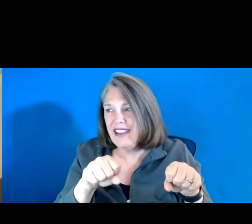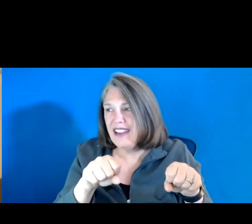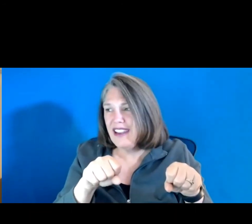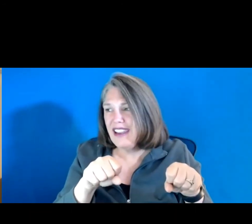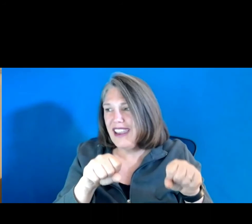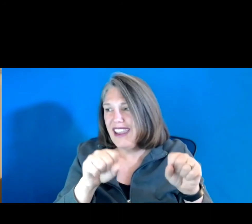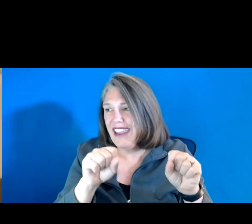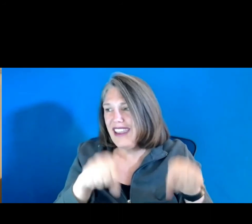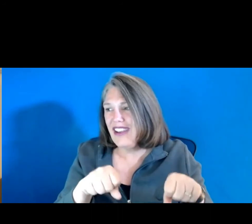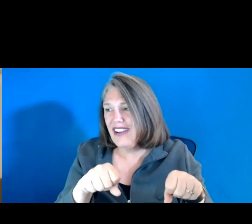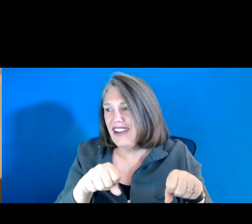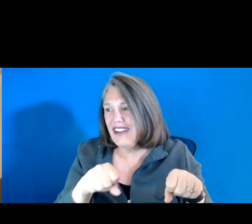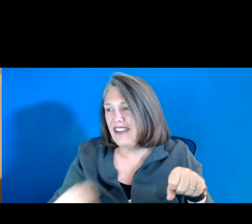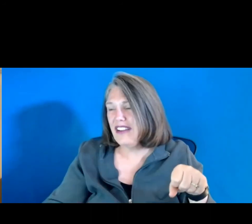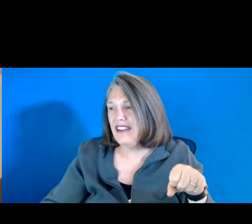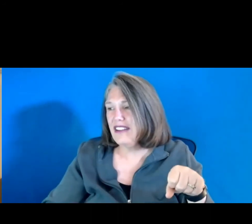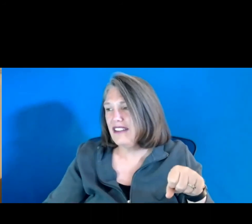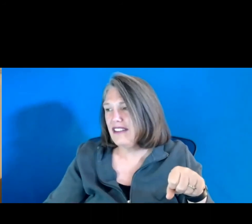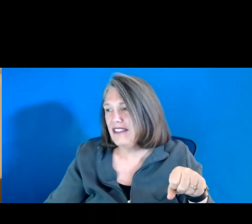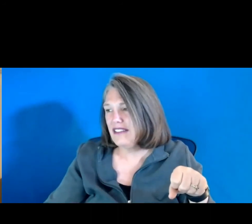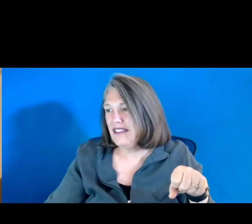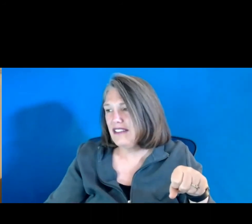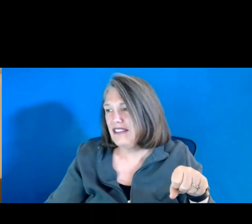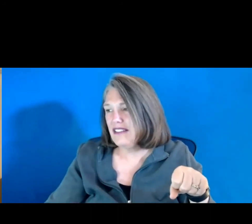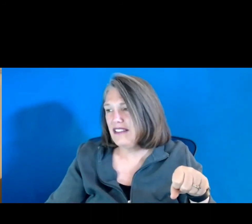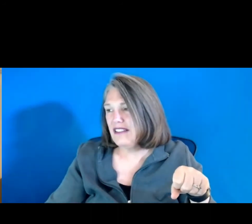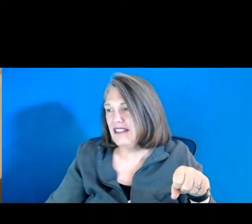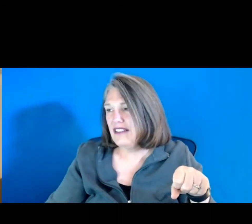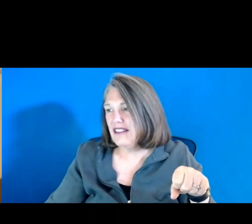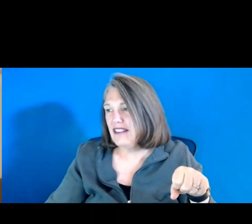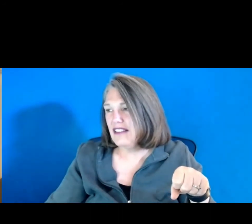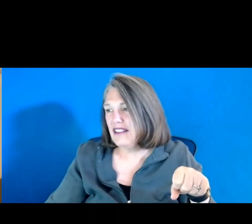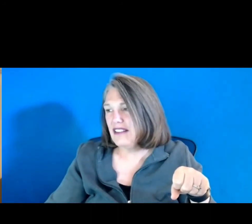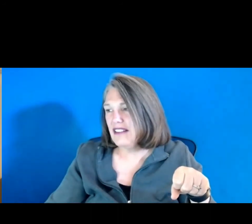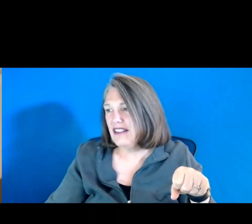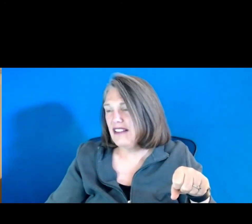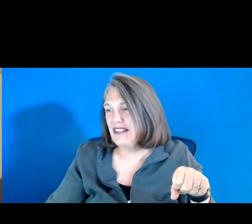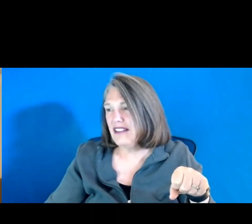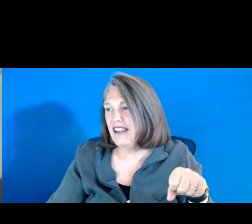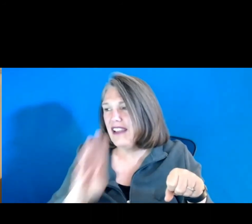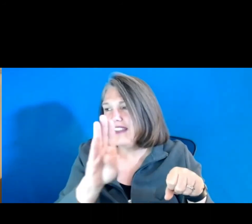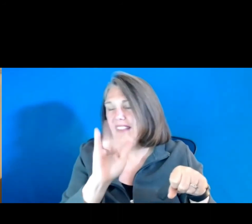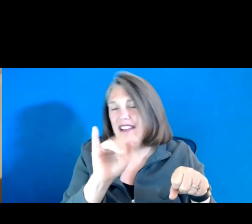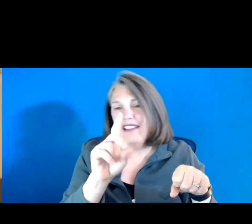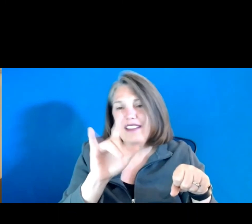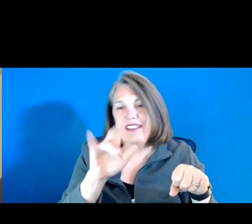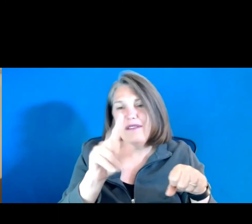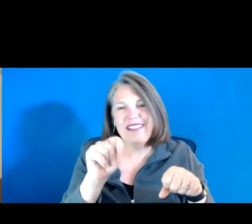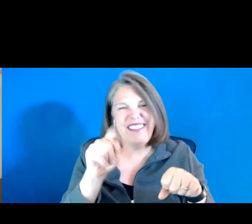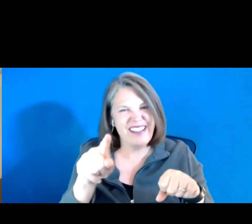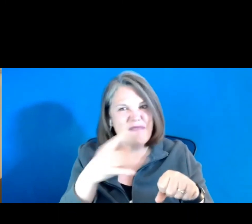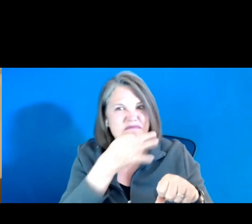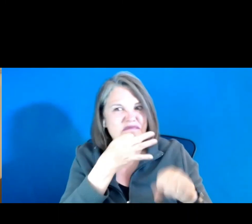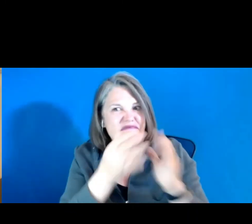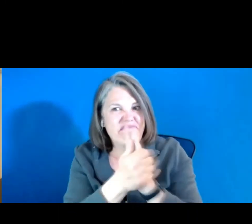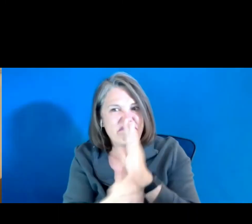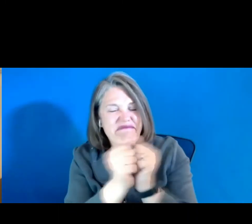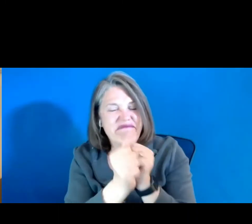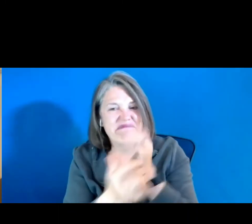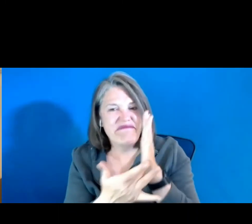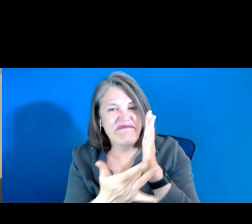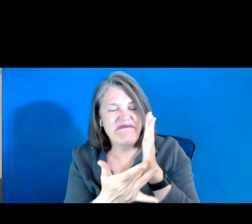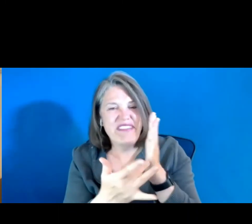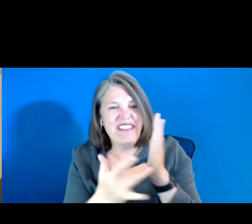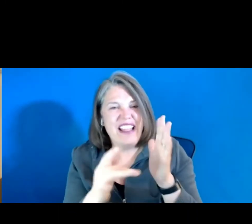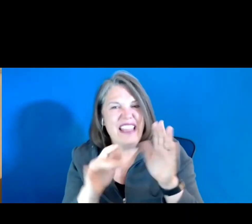Our savvy systems administrator in all things technological. can take some